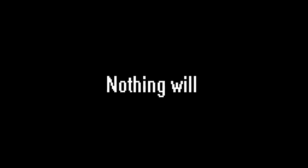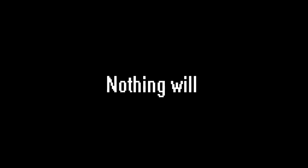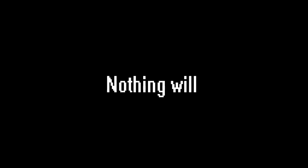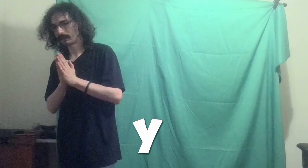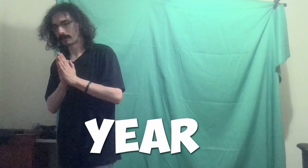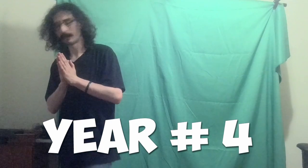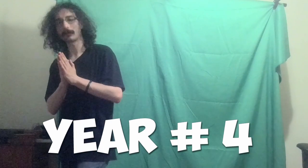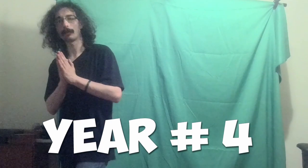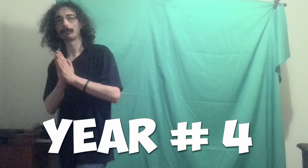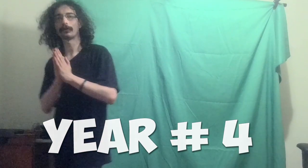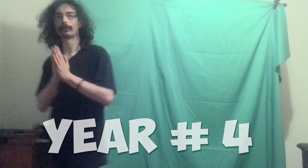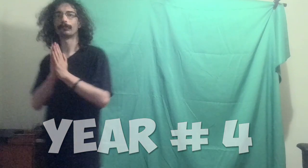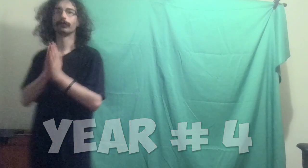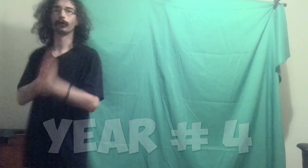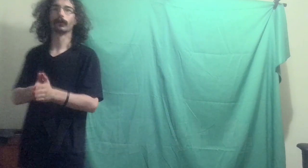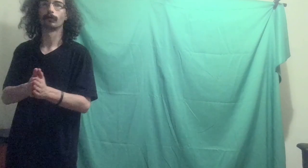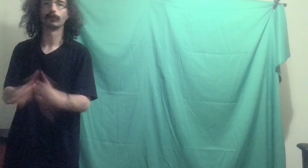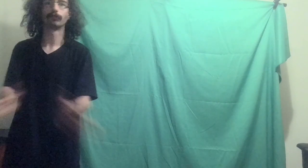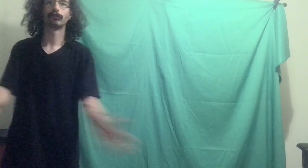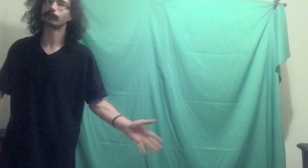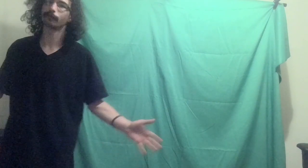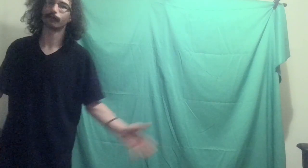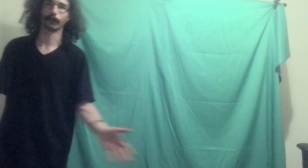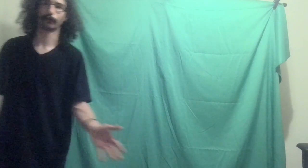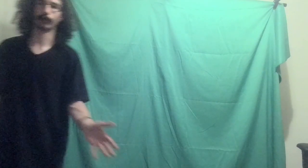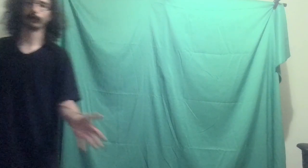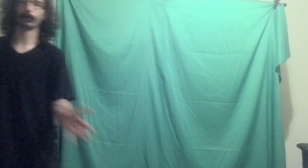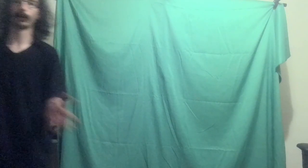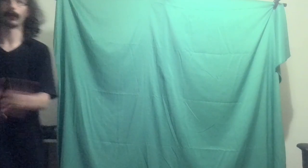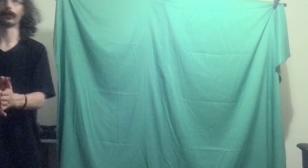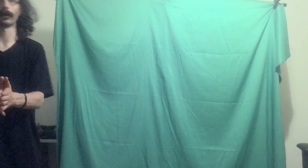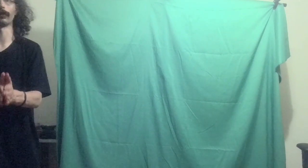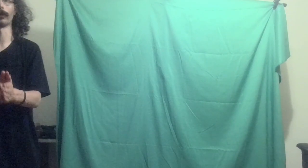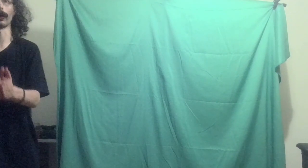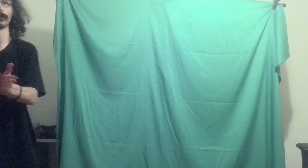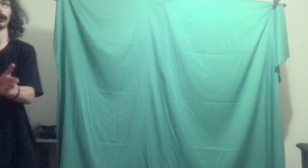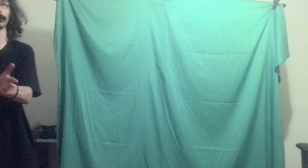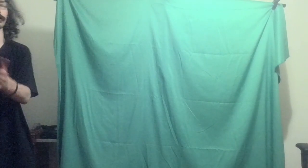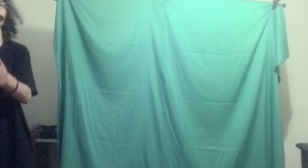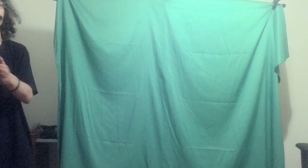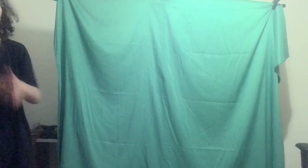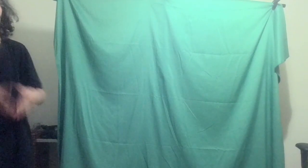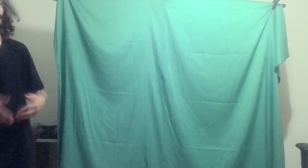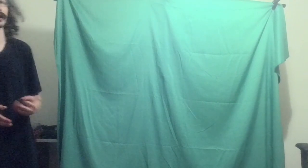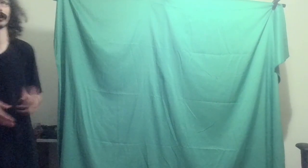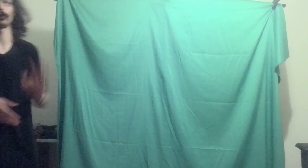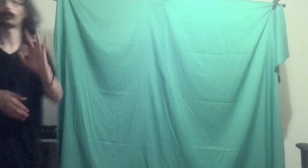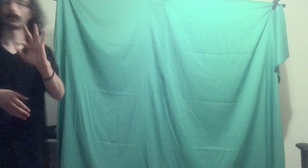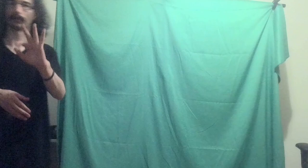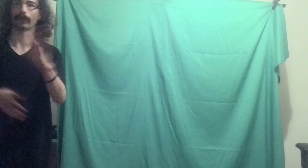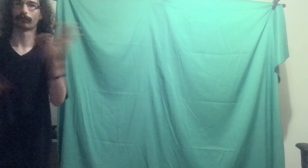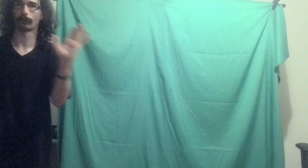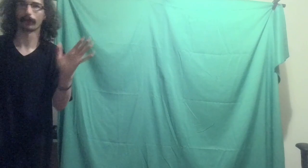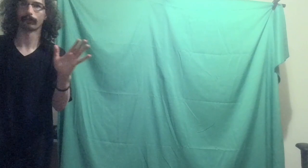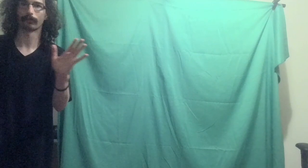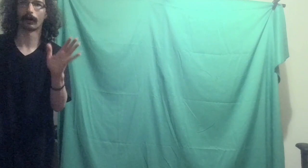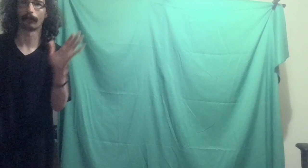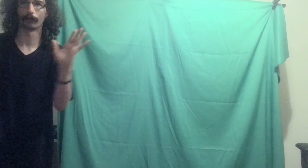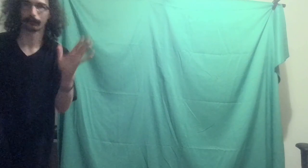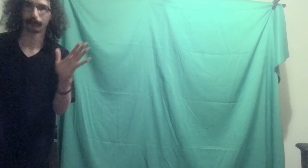And then comes year four. We just finished it. At the time of this recording, we've got like three weeks left, a week of year four.